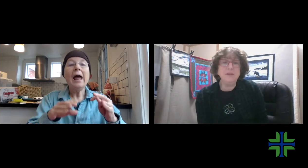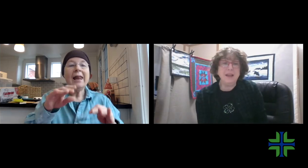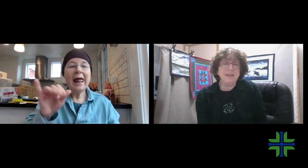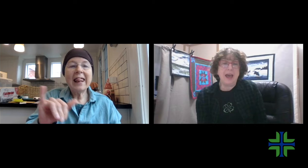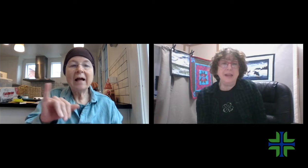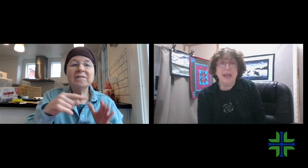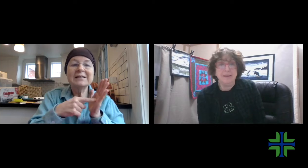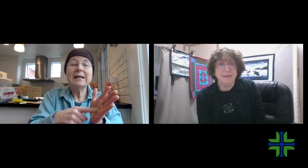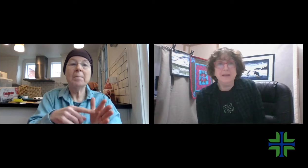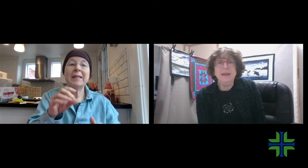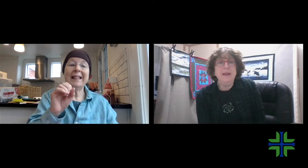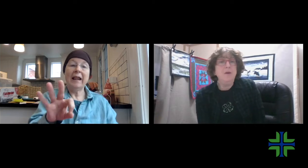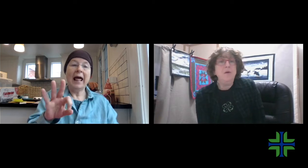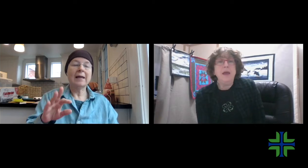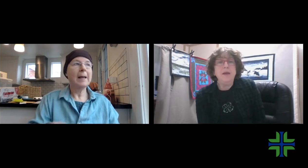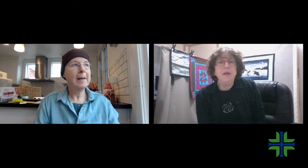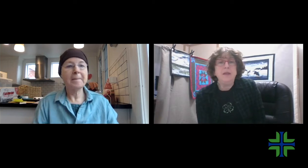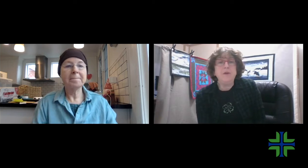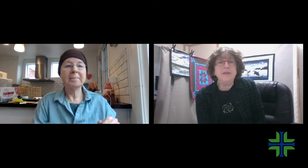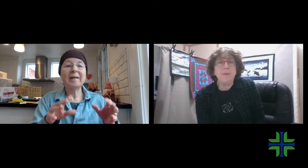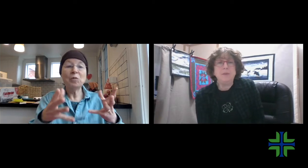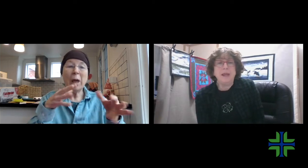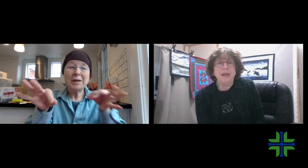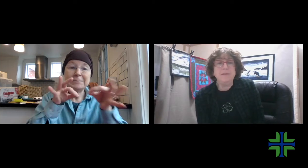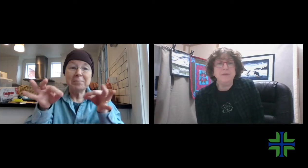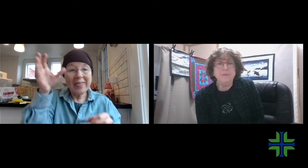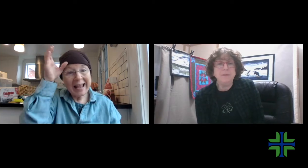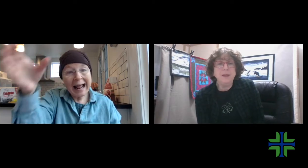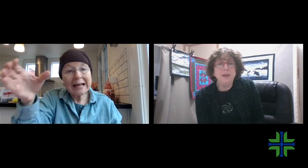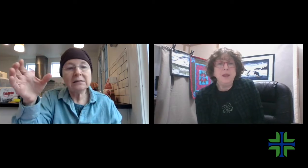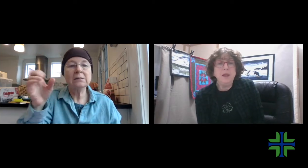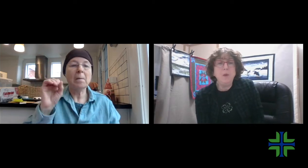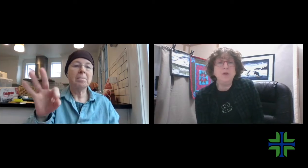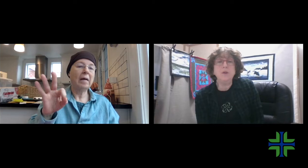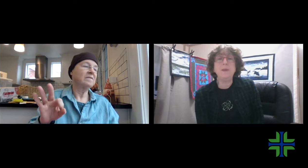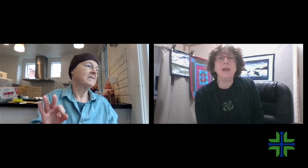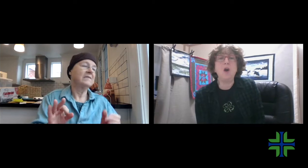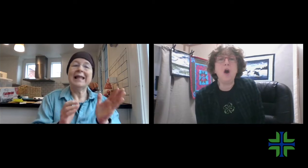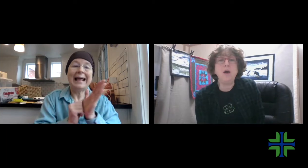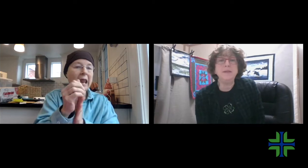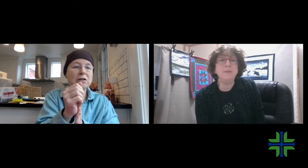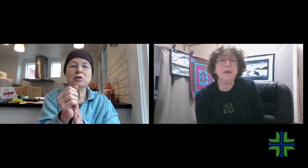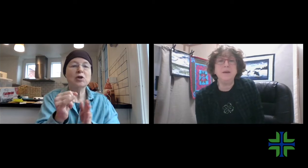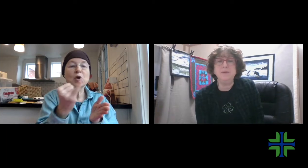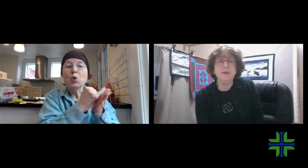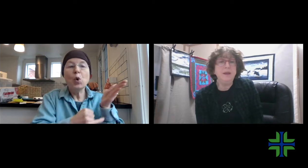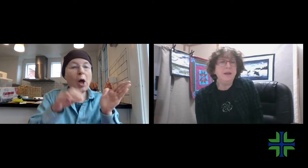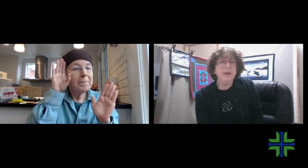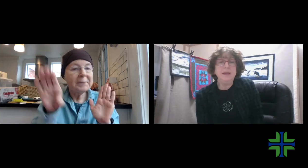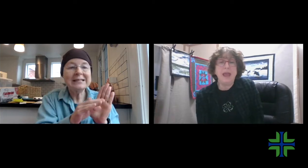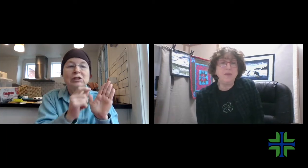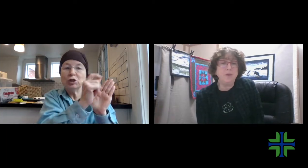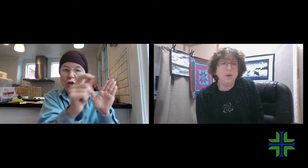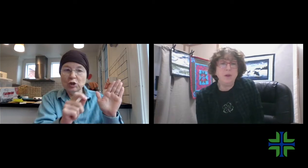And Christine is adding, yes. For example, like if you want to explain a concept of